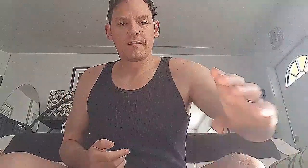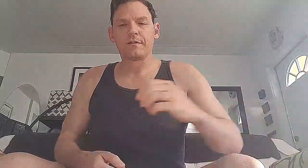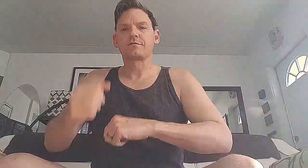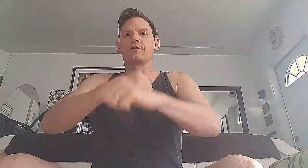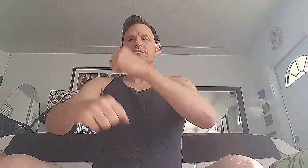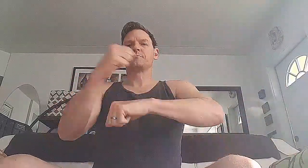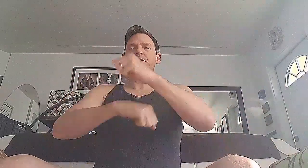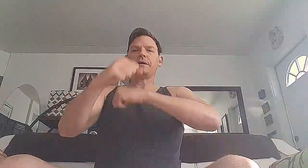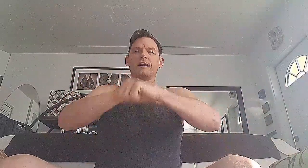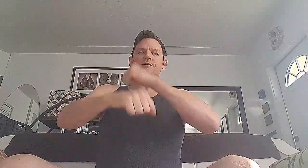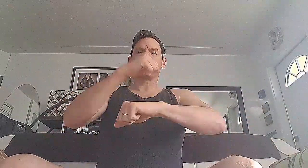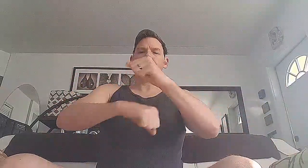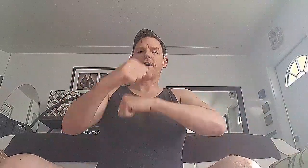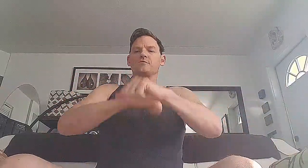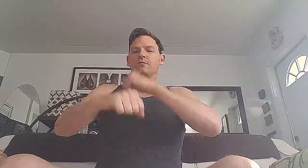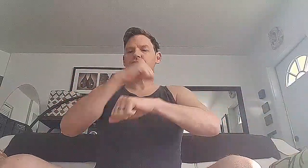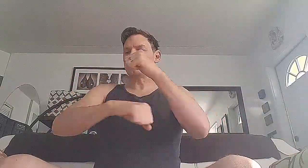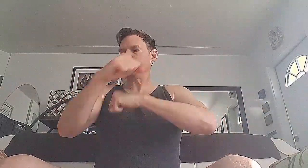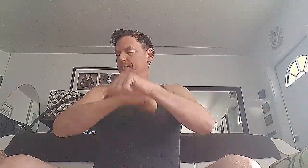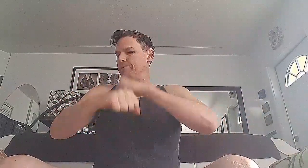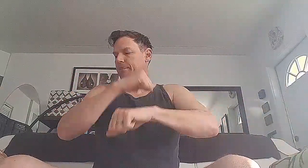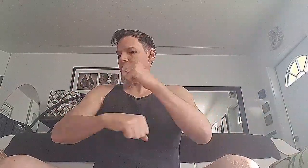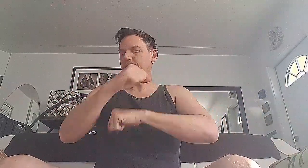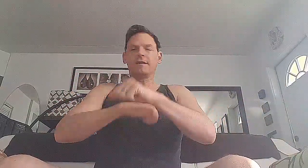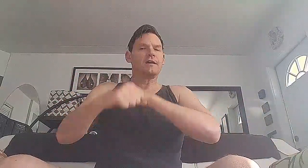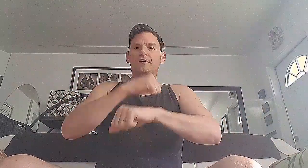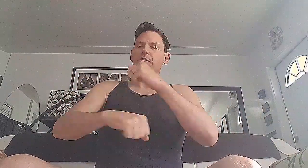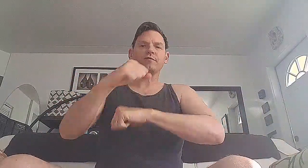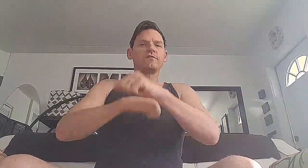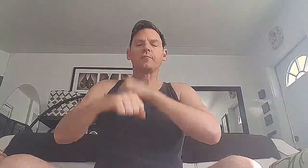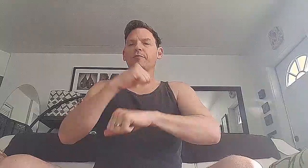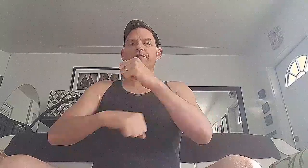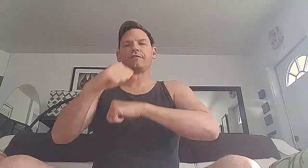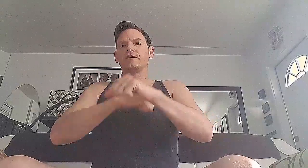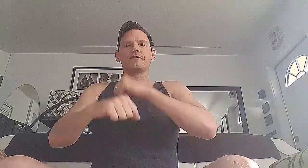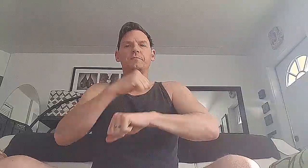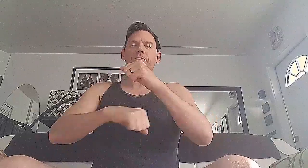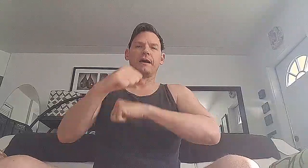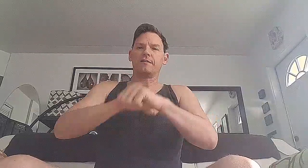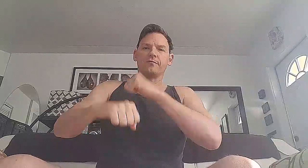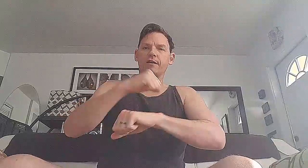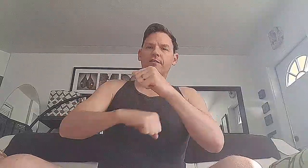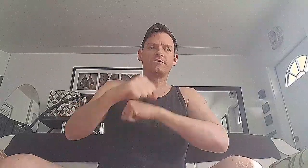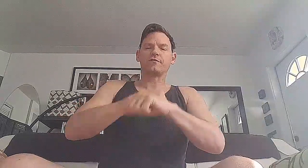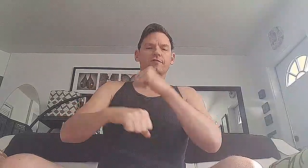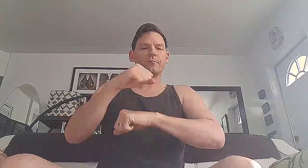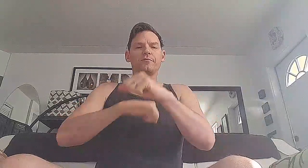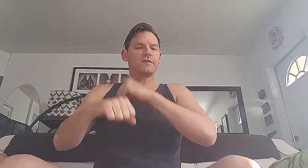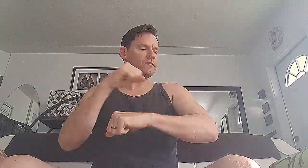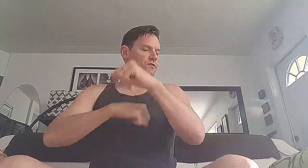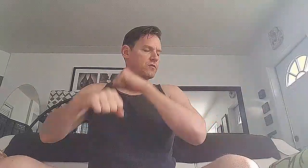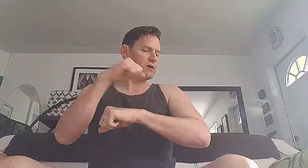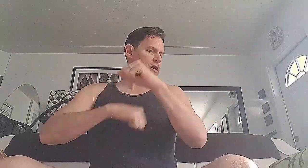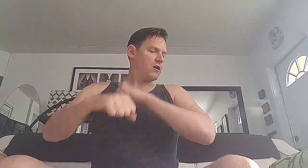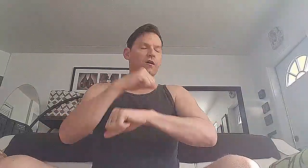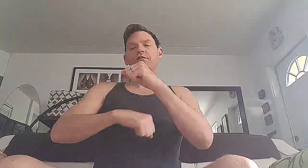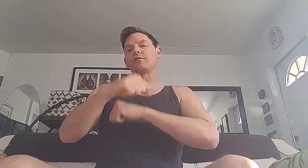Let's go to the speed bags. Going back towards you. It's always a simple thing, the speed bags, right? It's just a simple thing to do. Also,